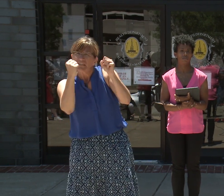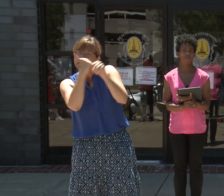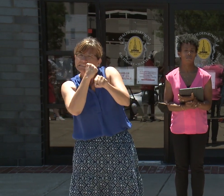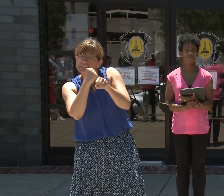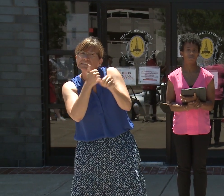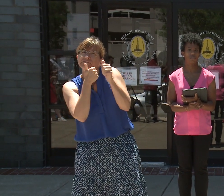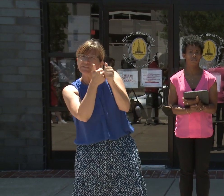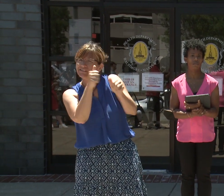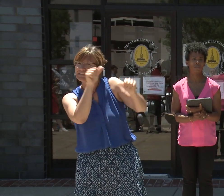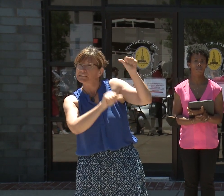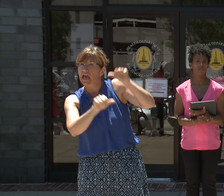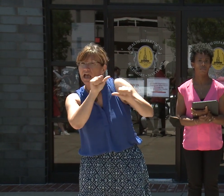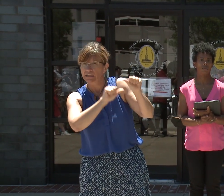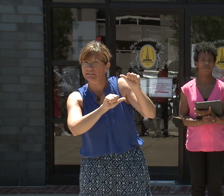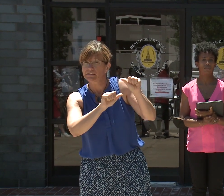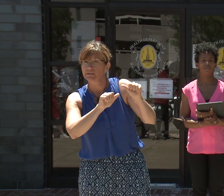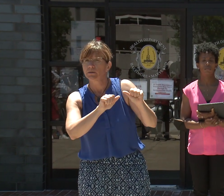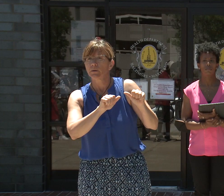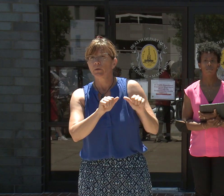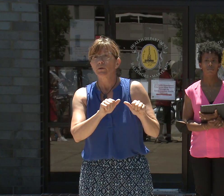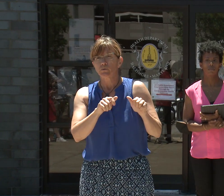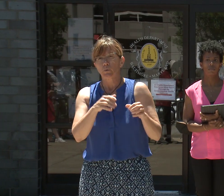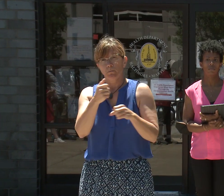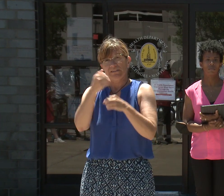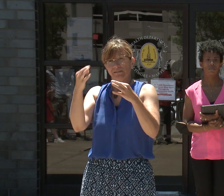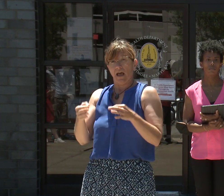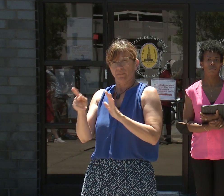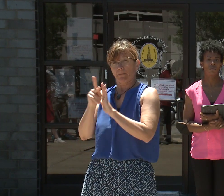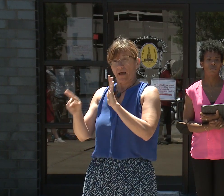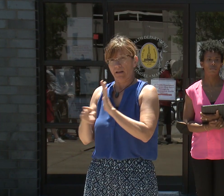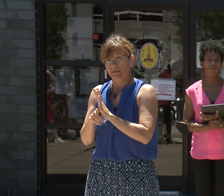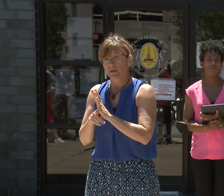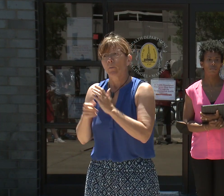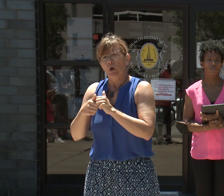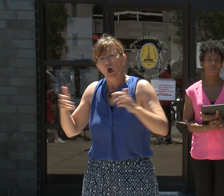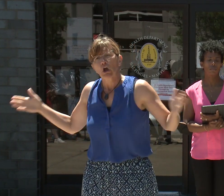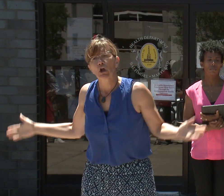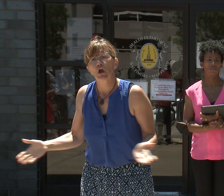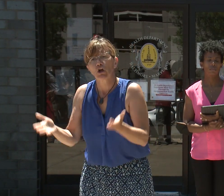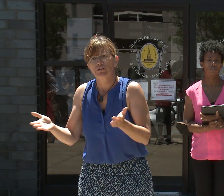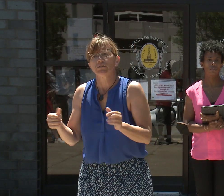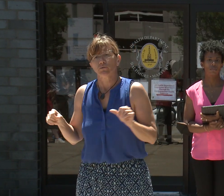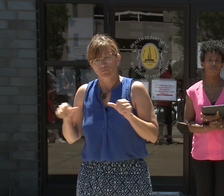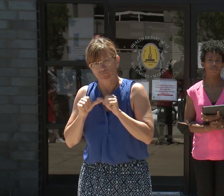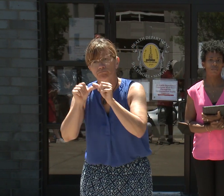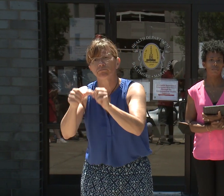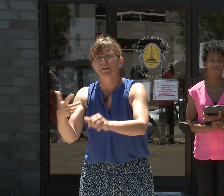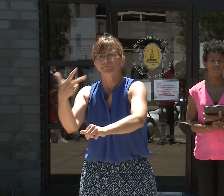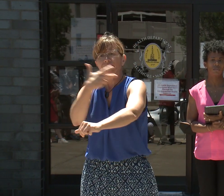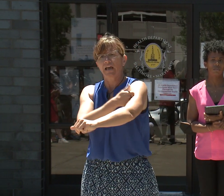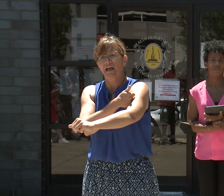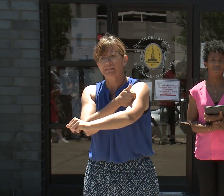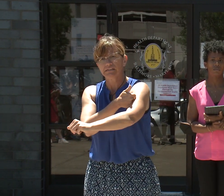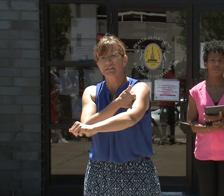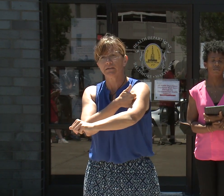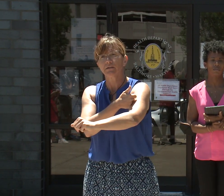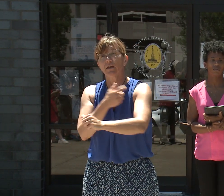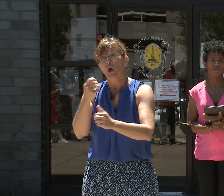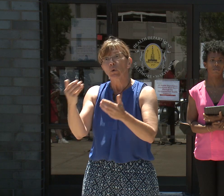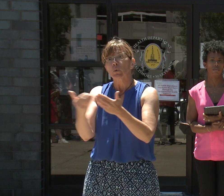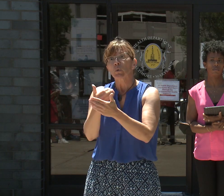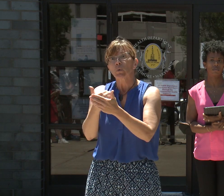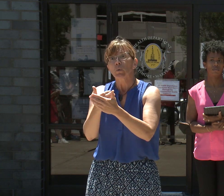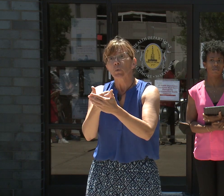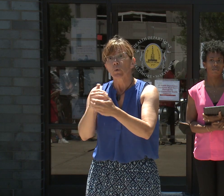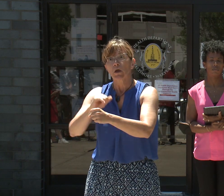can leave COVID behind for good and do not see new strains of COVID or end up the same place where we were as we enter into the